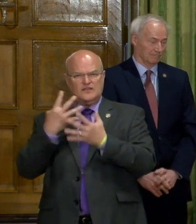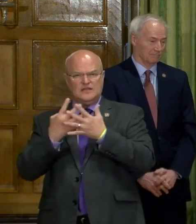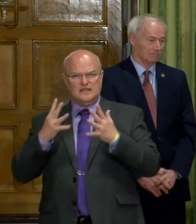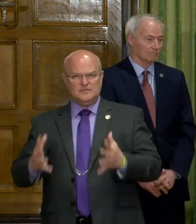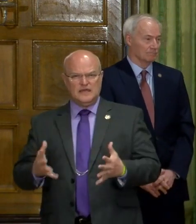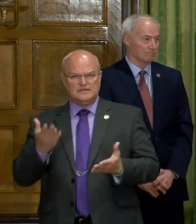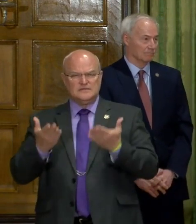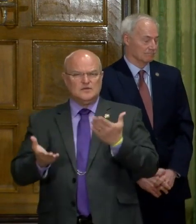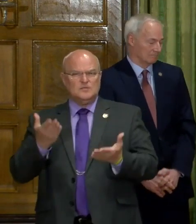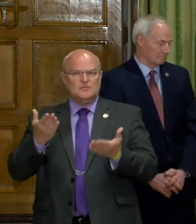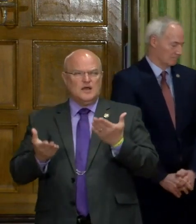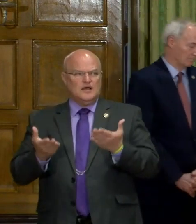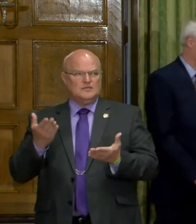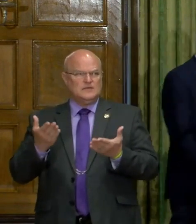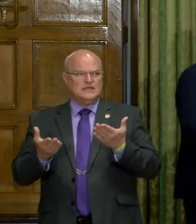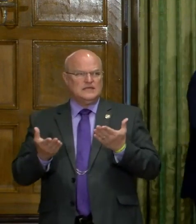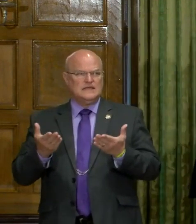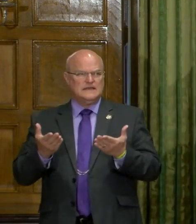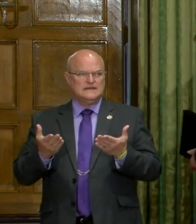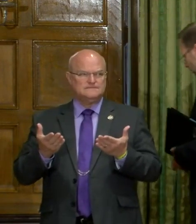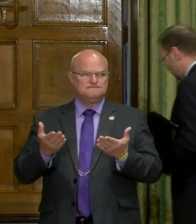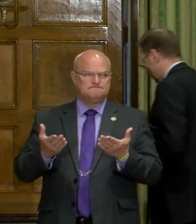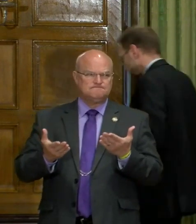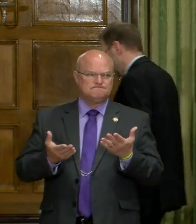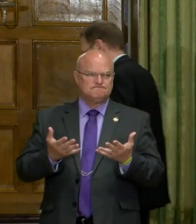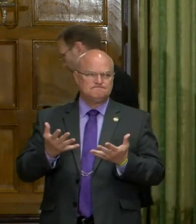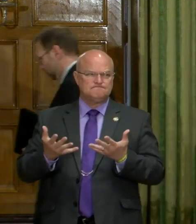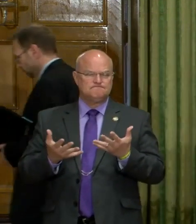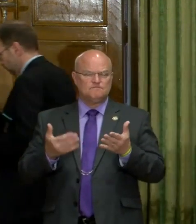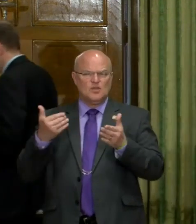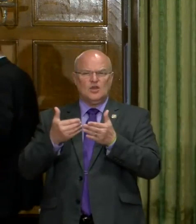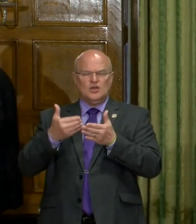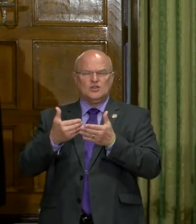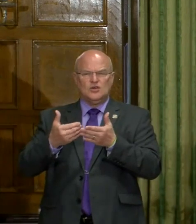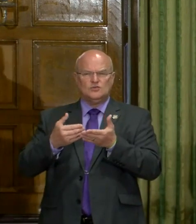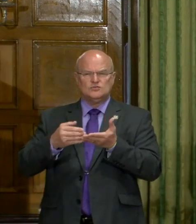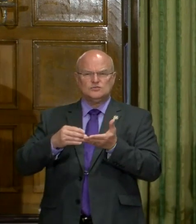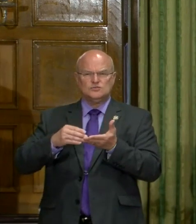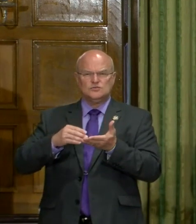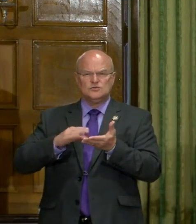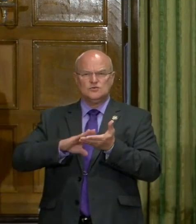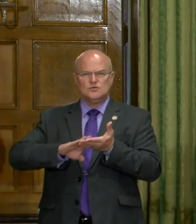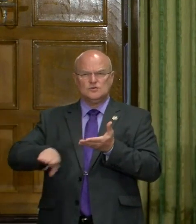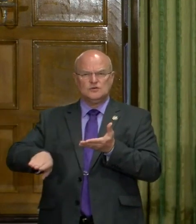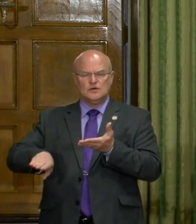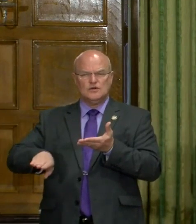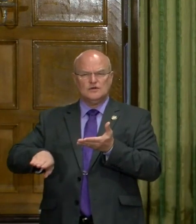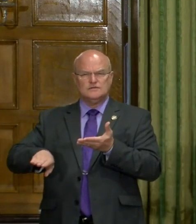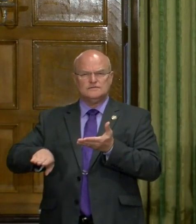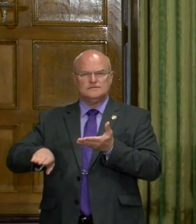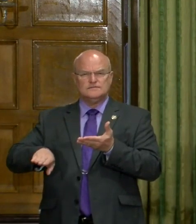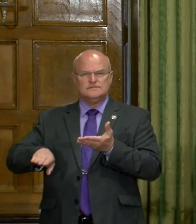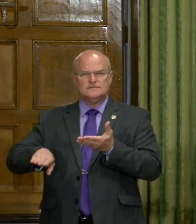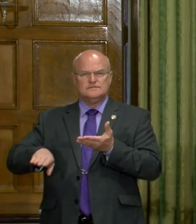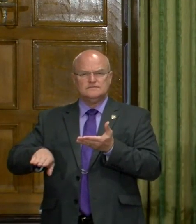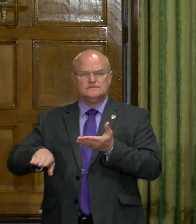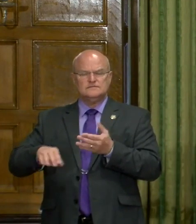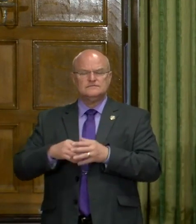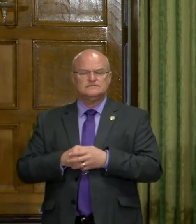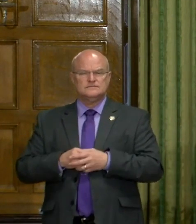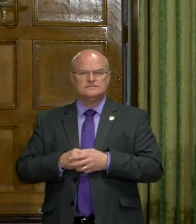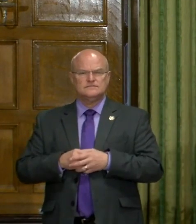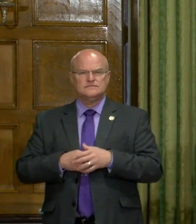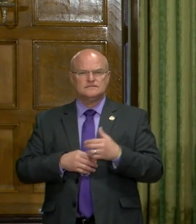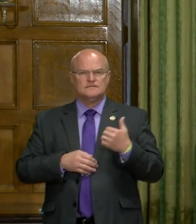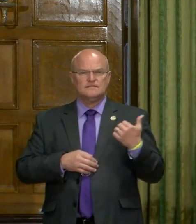who might be, um, close to close to leaving and in ill health?